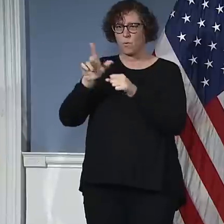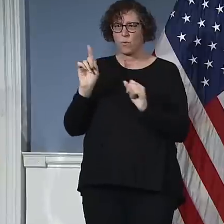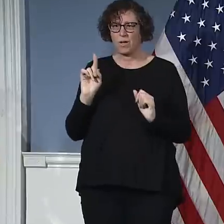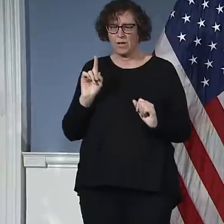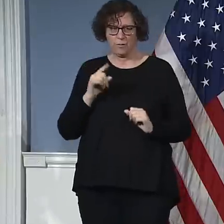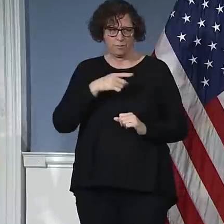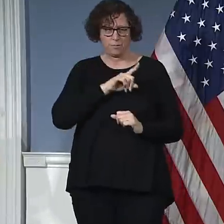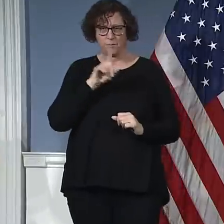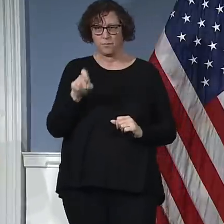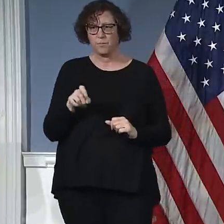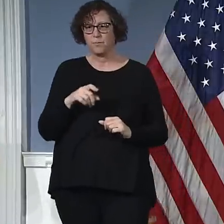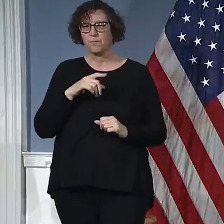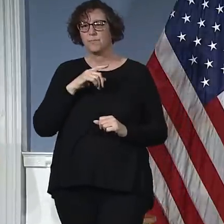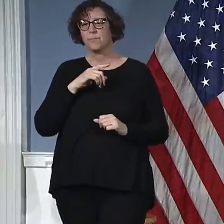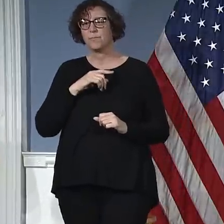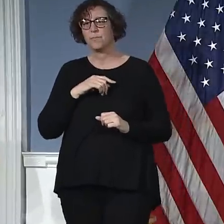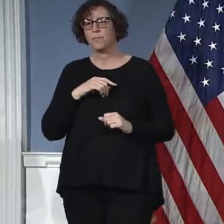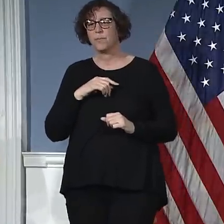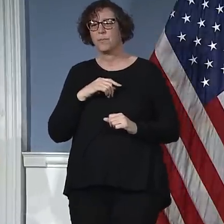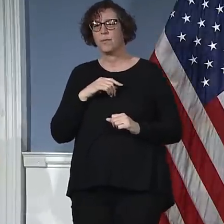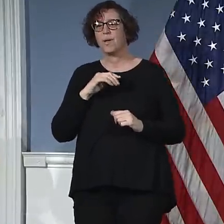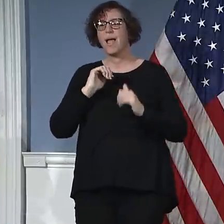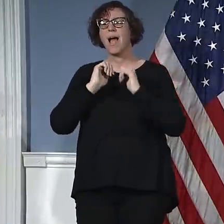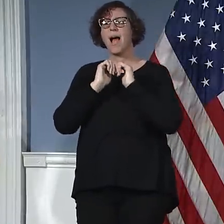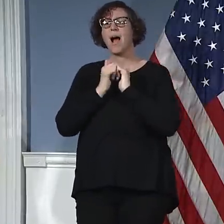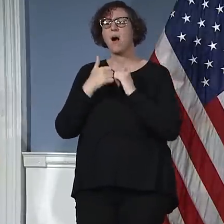our emergency